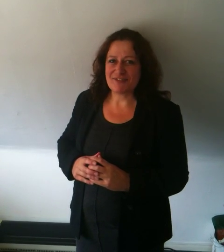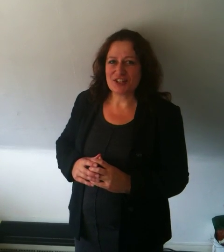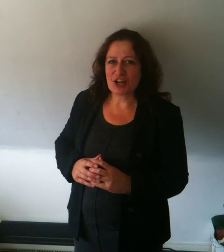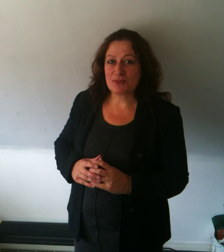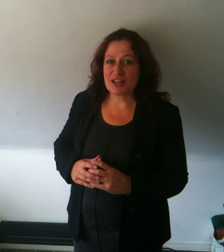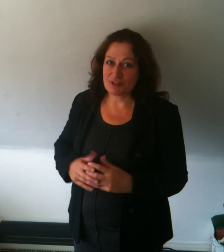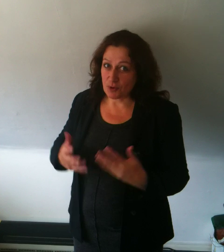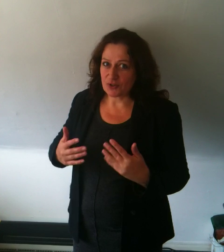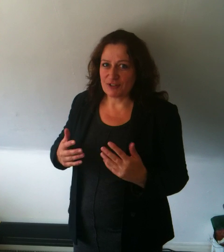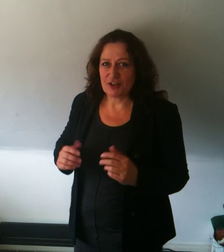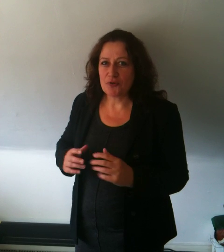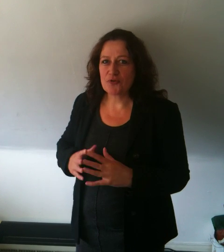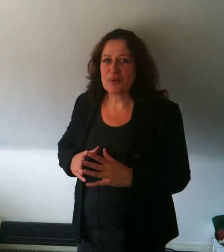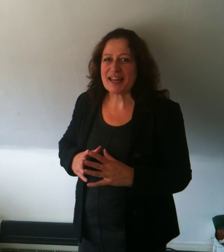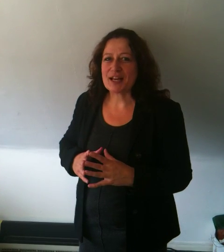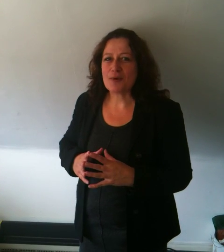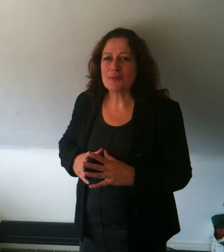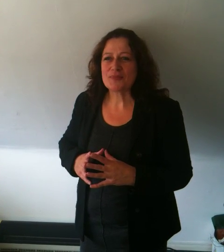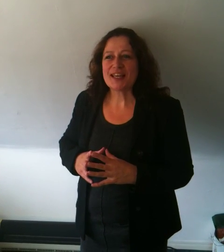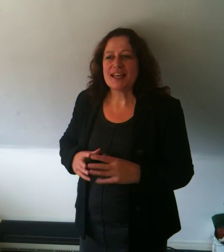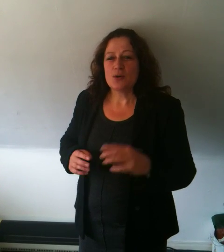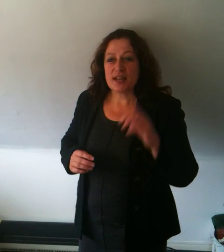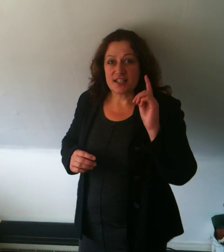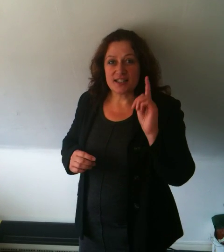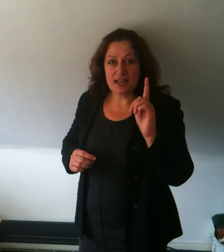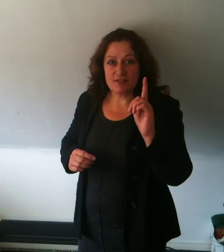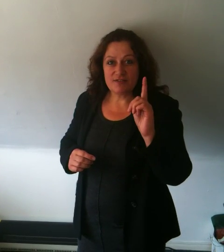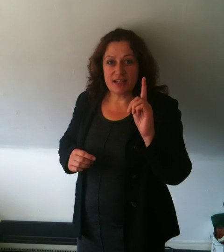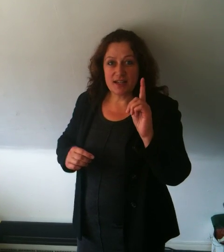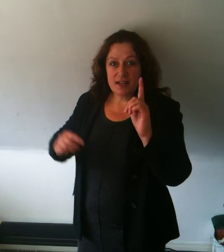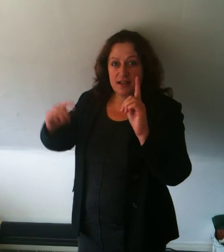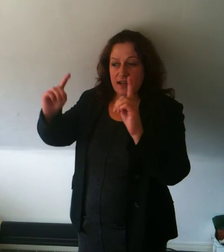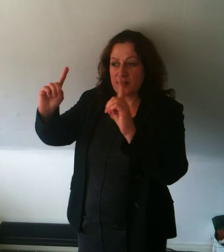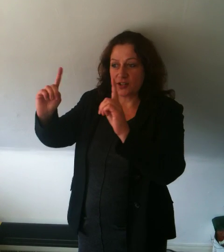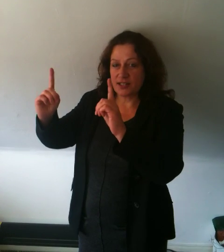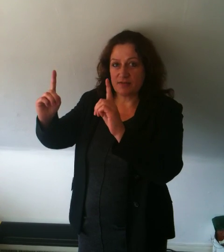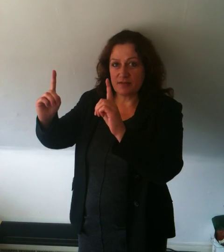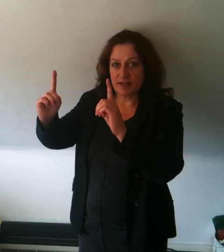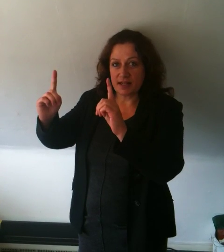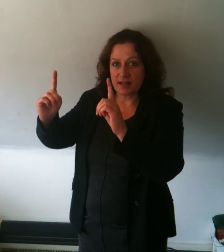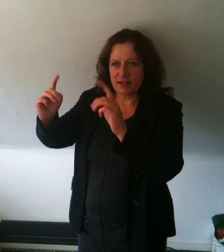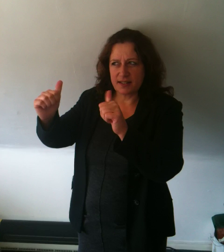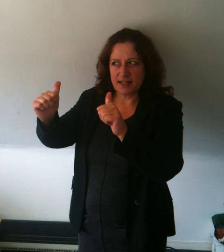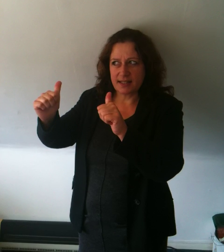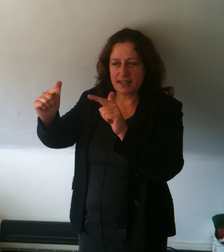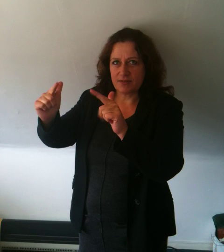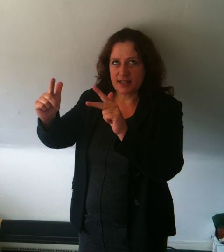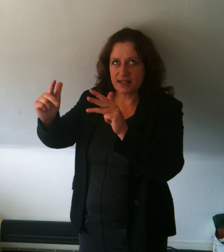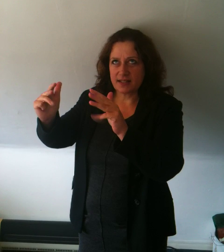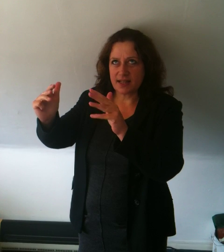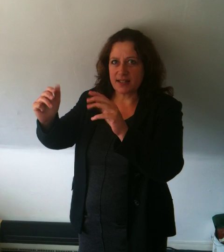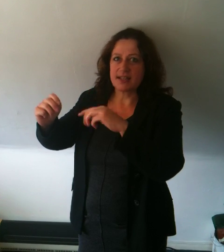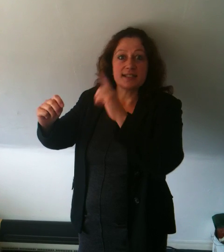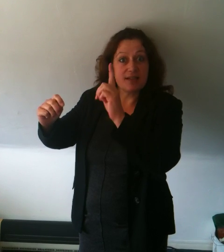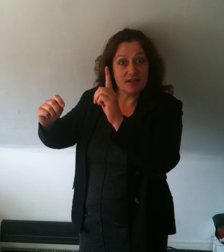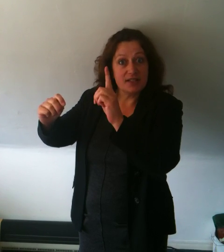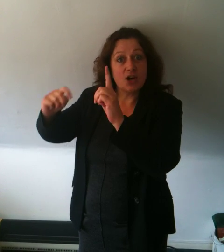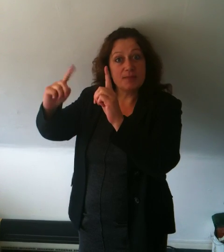7 times 7, well, difficult for me anyway. We get our 7 finger and our 7 finger. 6s, 7s, 8s, 9s, 10s, yes. 7 times